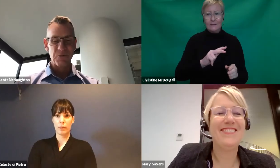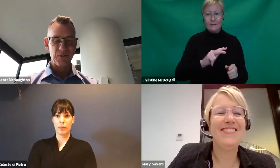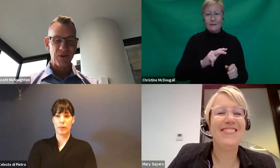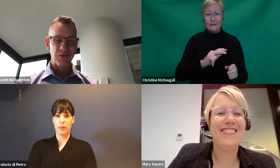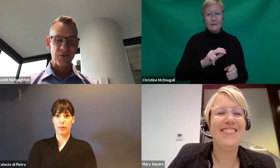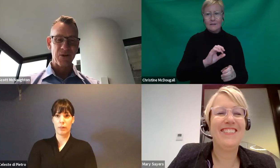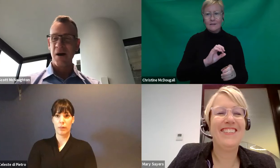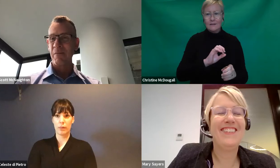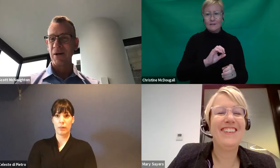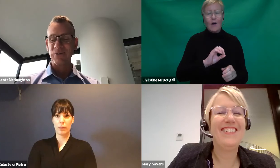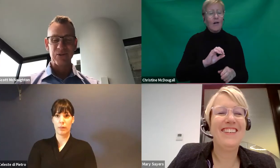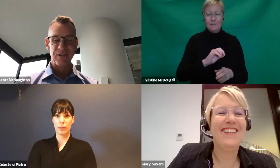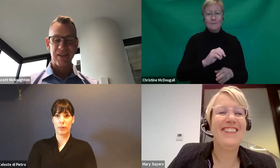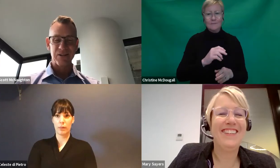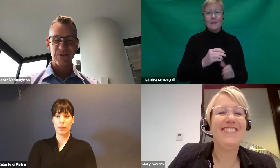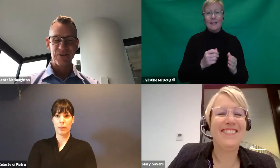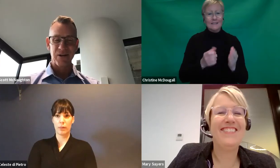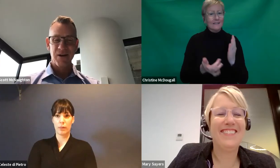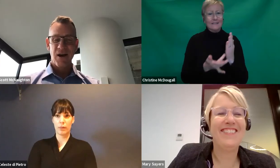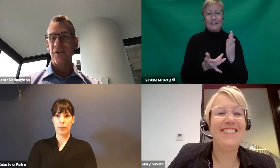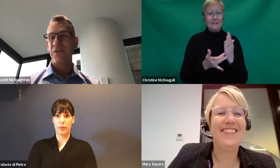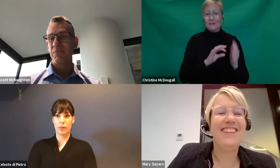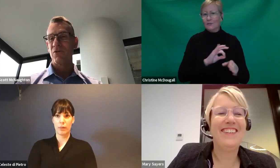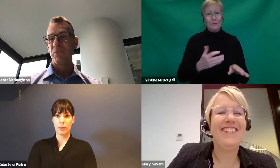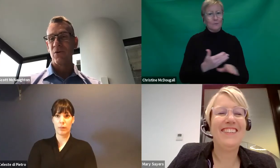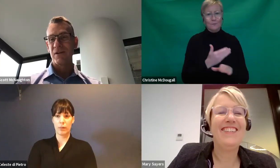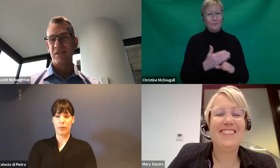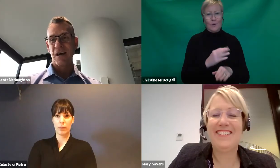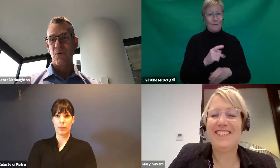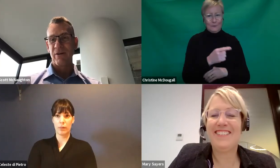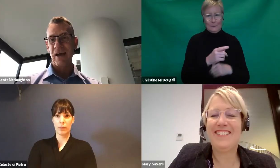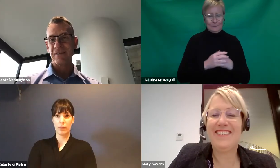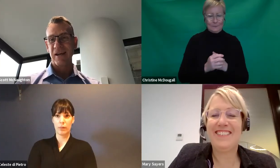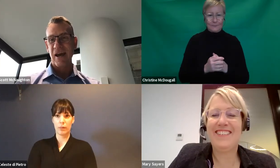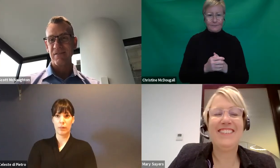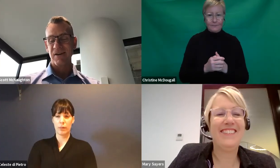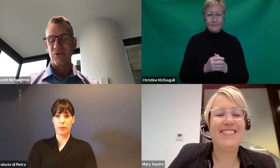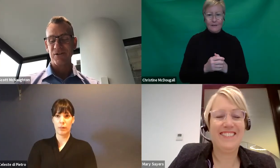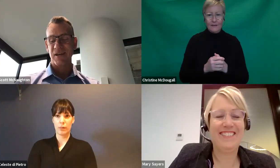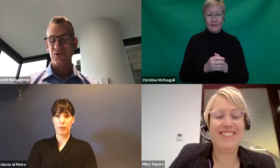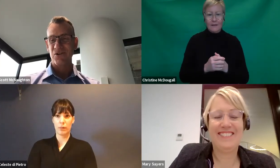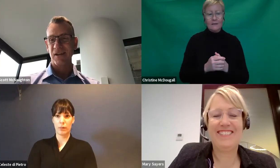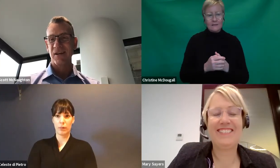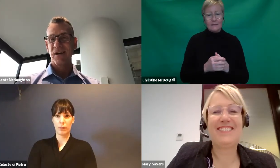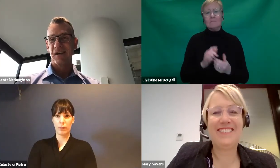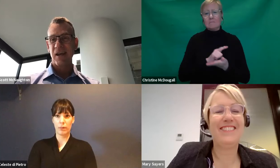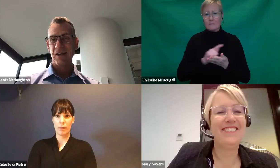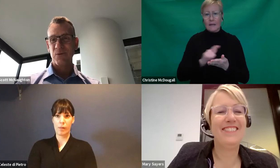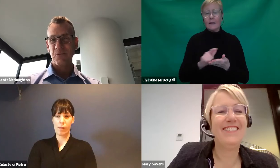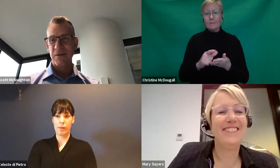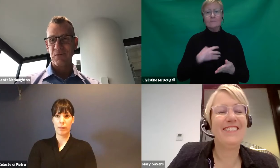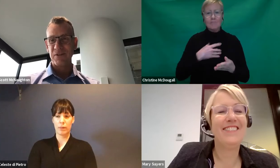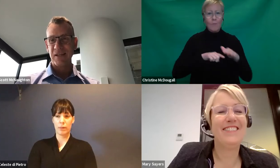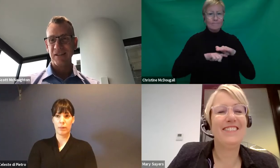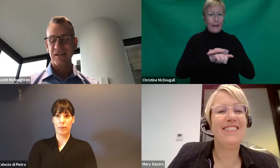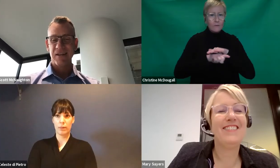technology works for her at all. And I'm a bit old school like that too. So I think more and more as we're allowed to get out across the country and connect